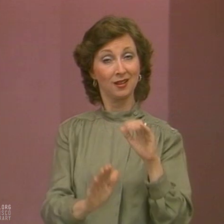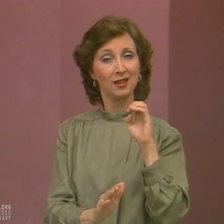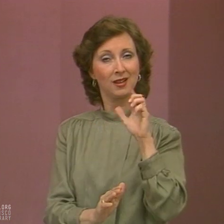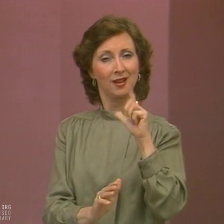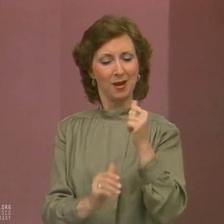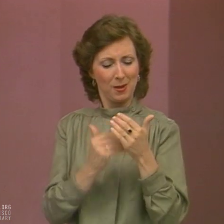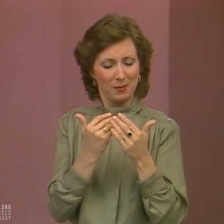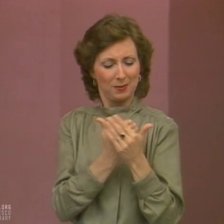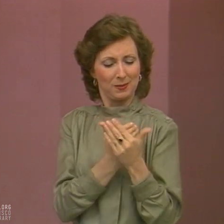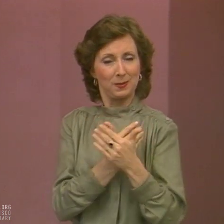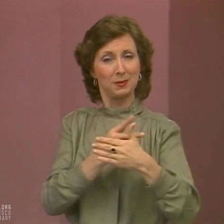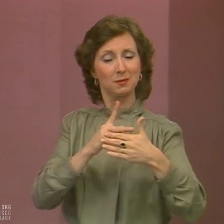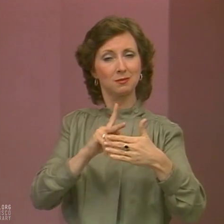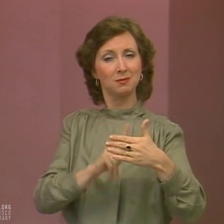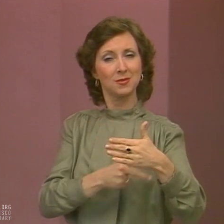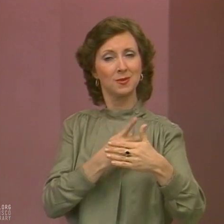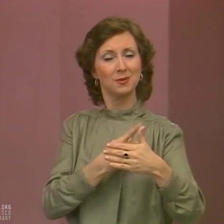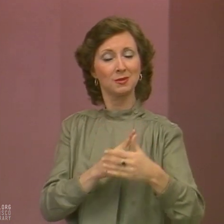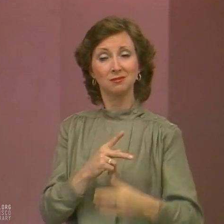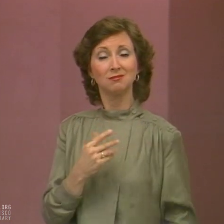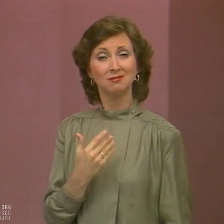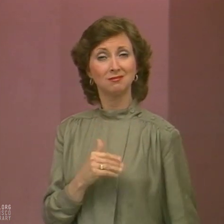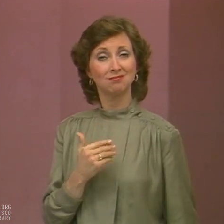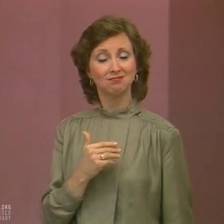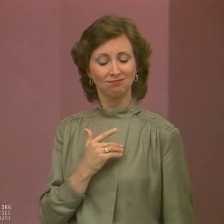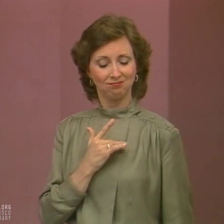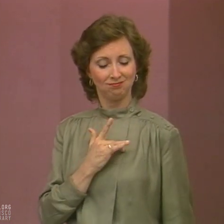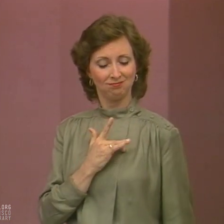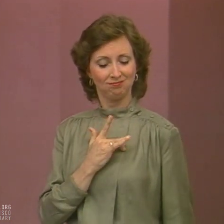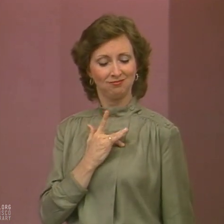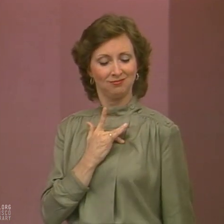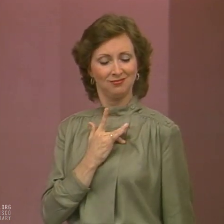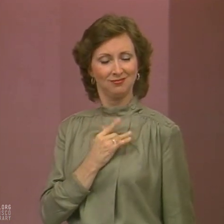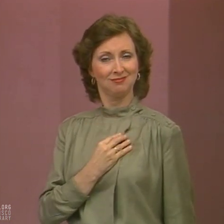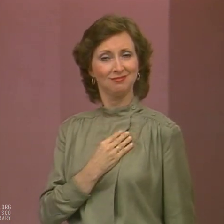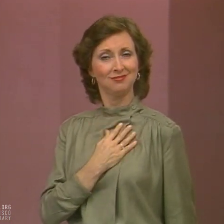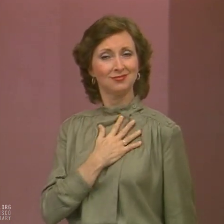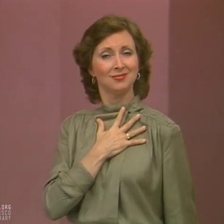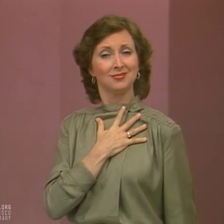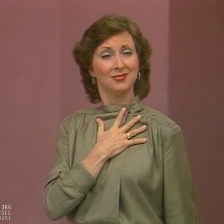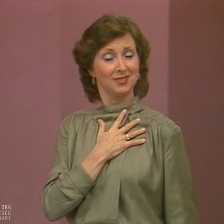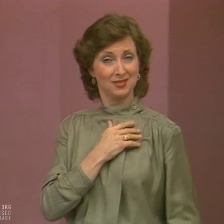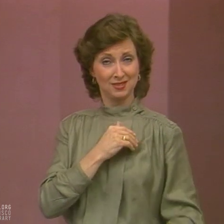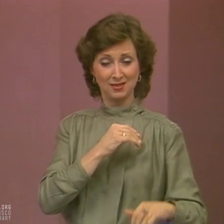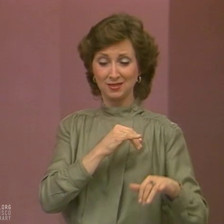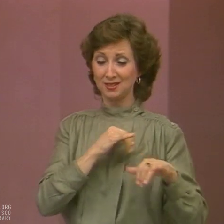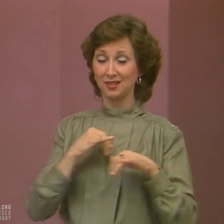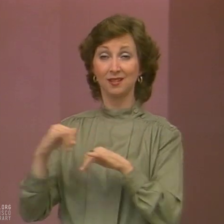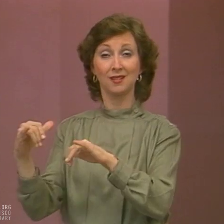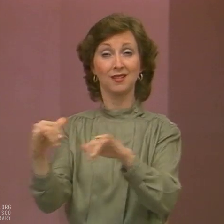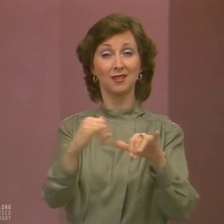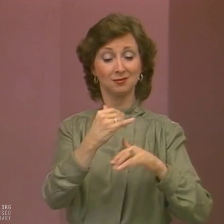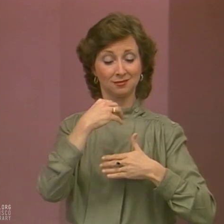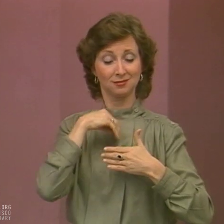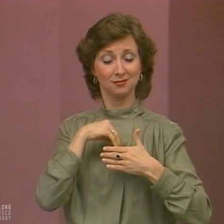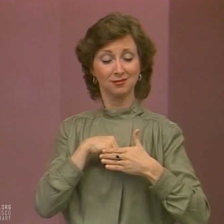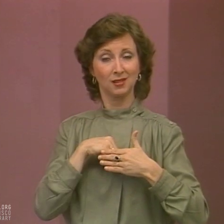Her performance and her poem touched me deeply. This excerpt illustrates